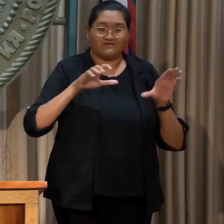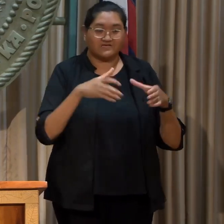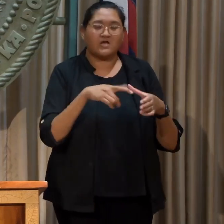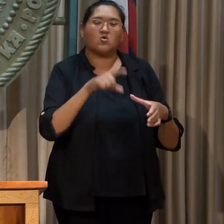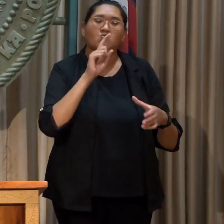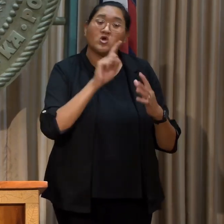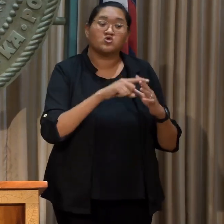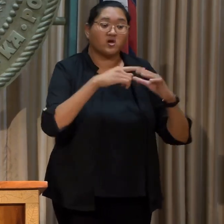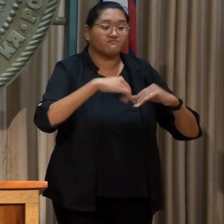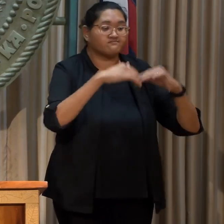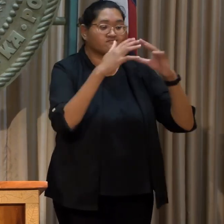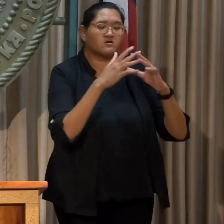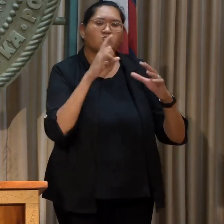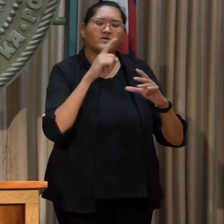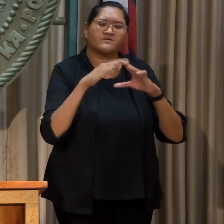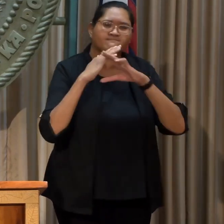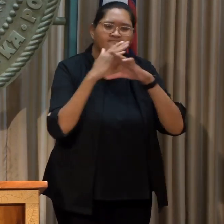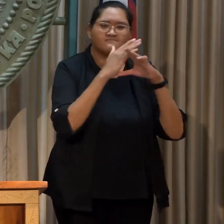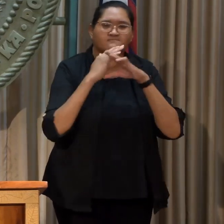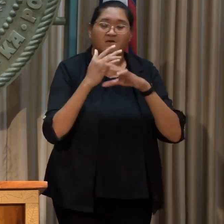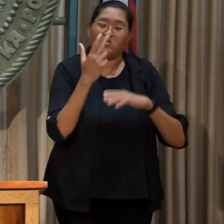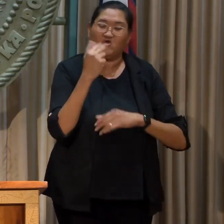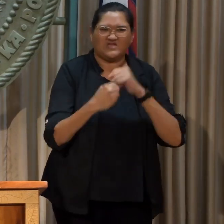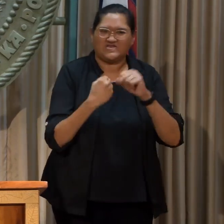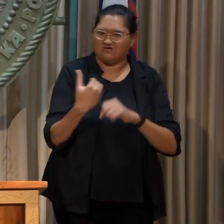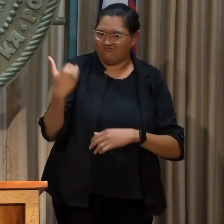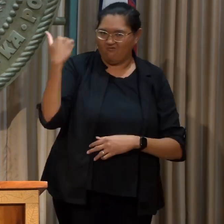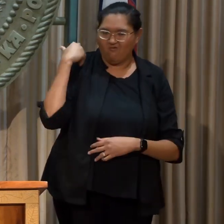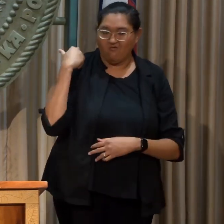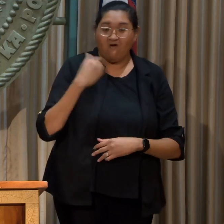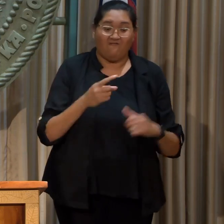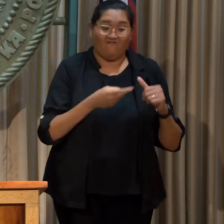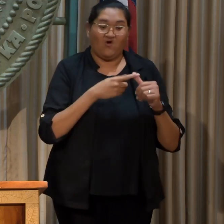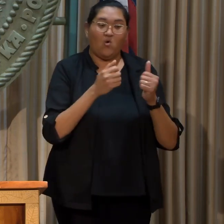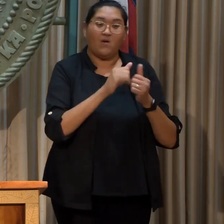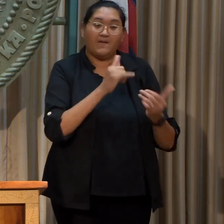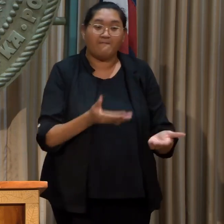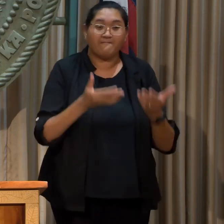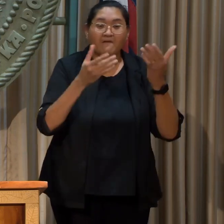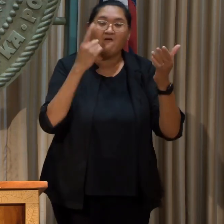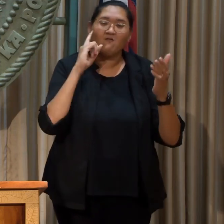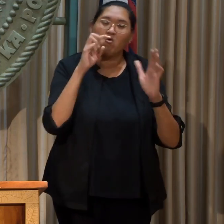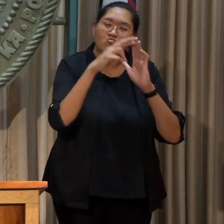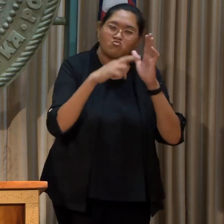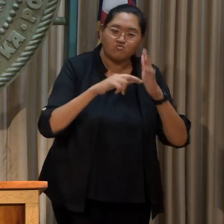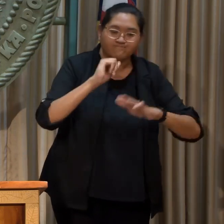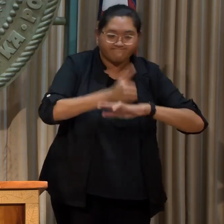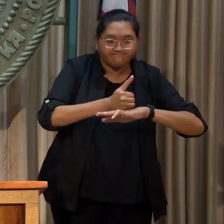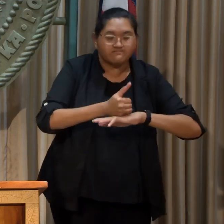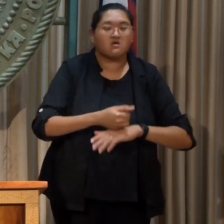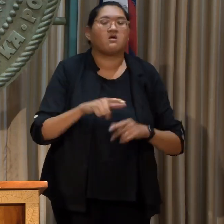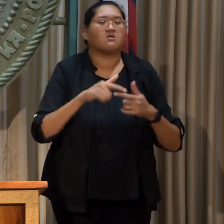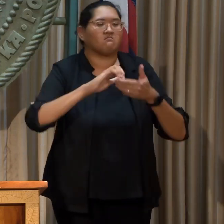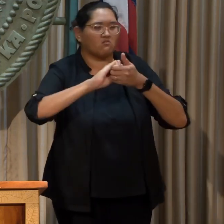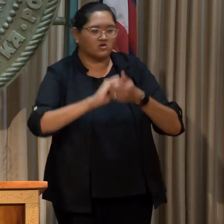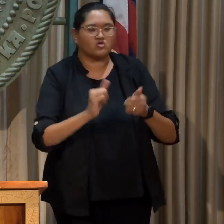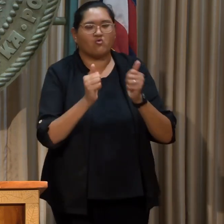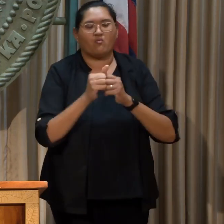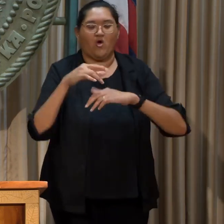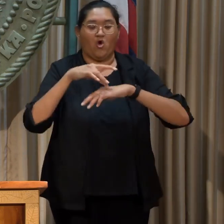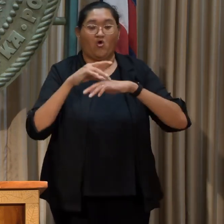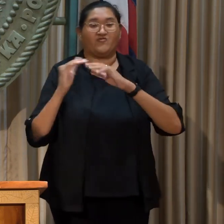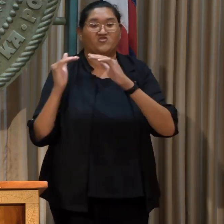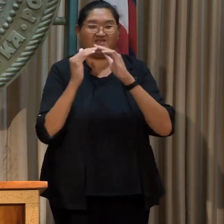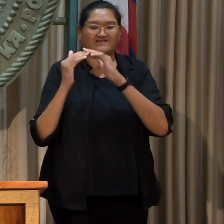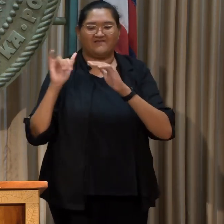secure their rights in Hawaii 13 years ago, first with a petition for rulemaking, and then in partnership with Earth Justice